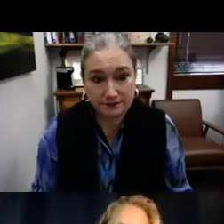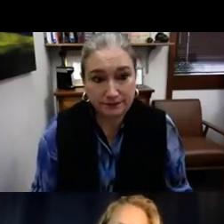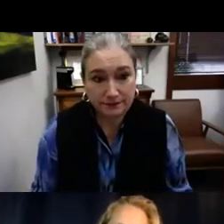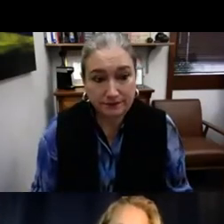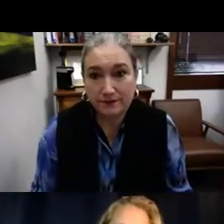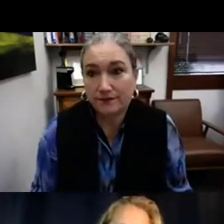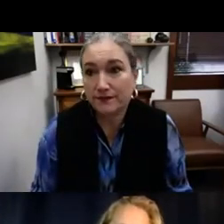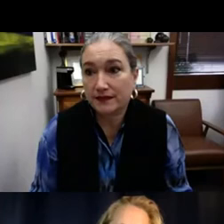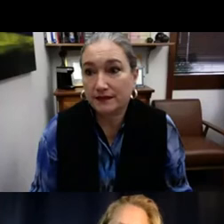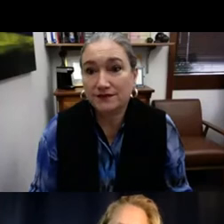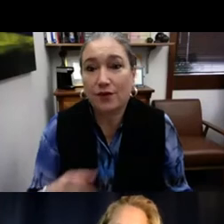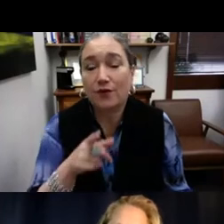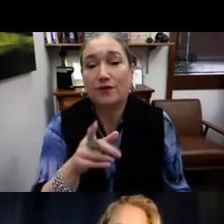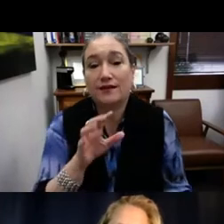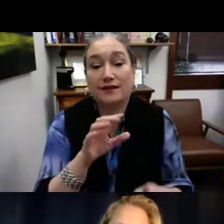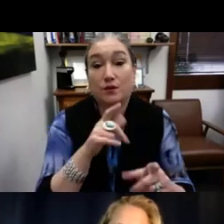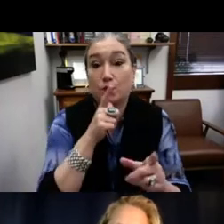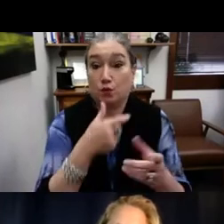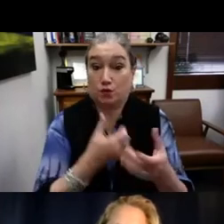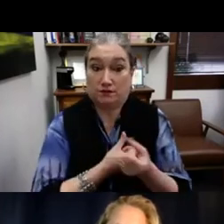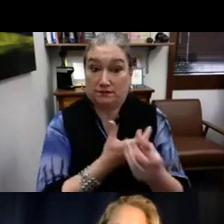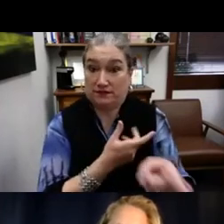sign language or it's banned. Sign language is banned.